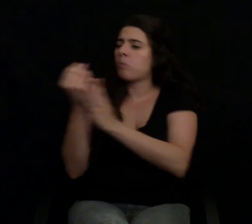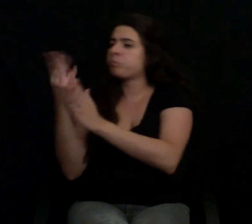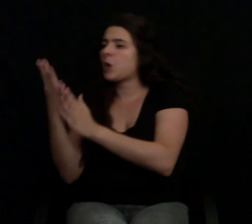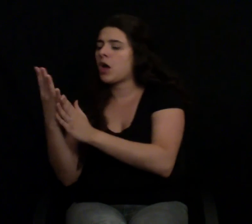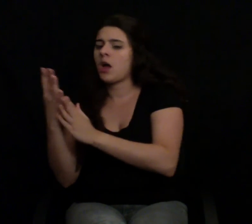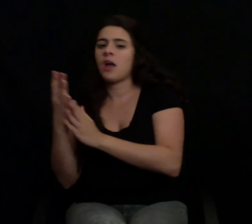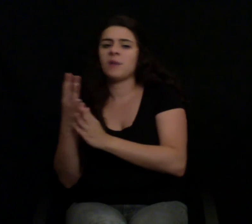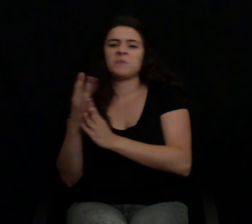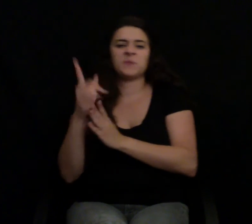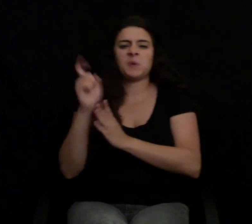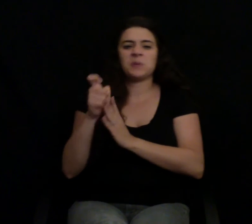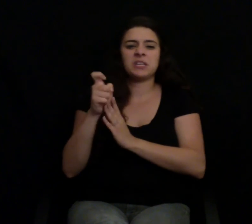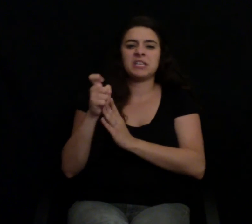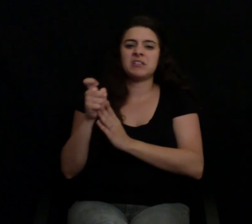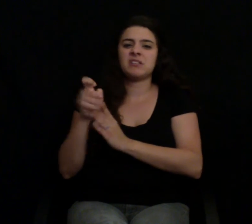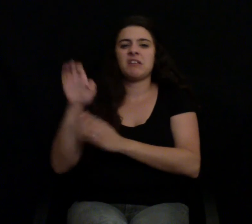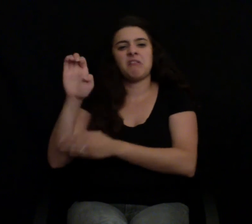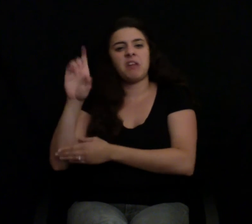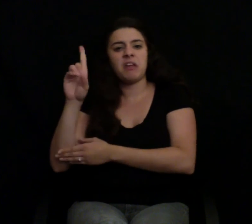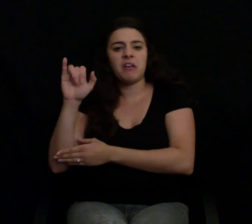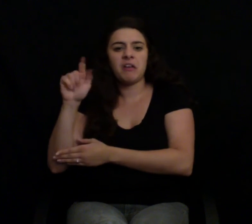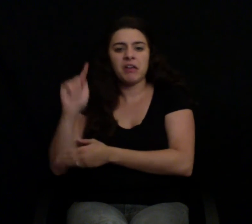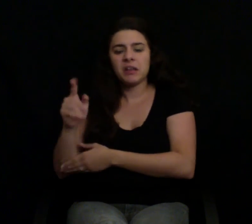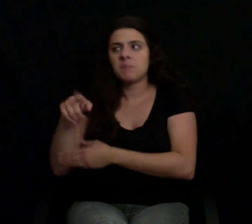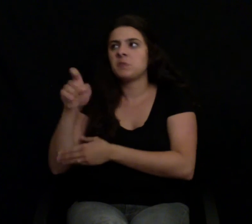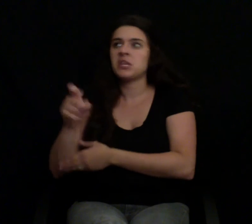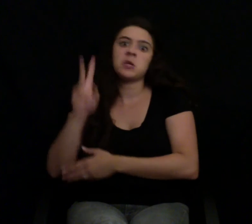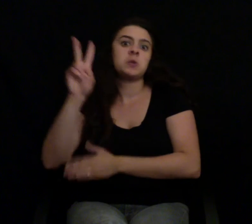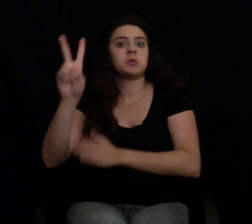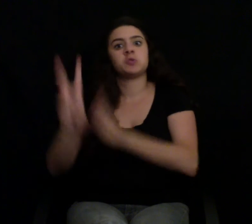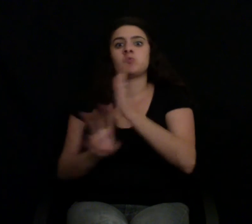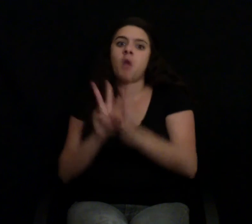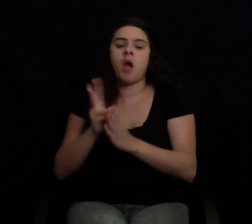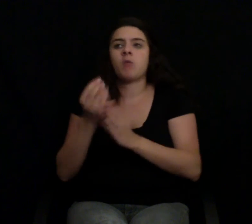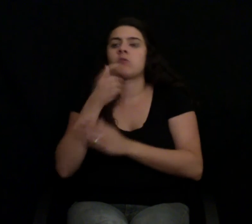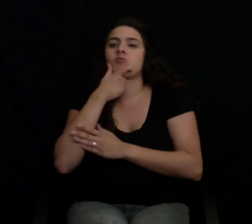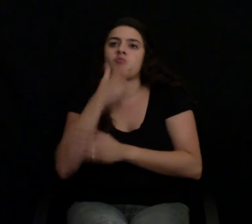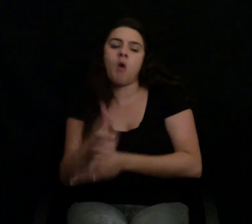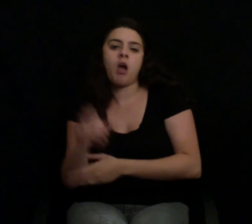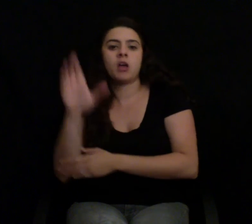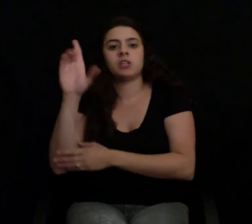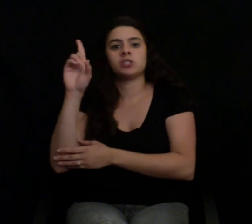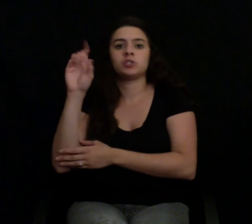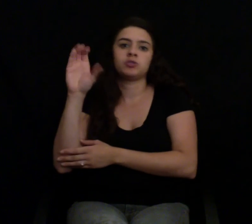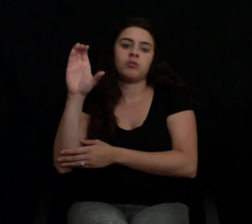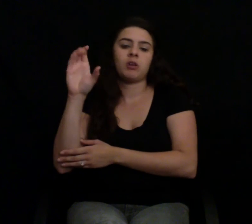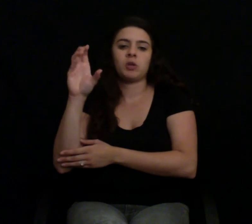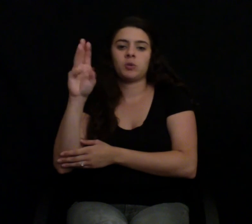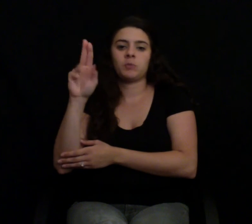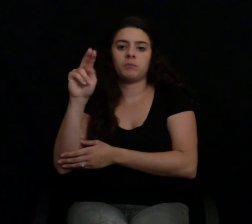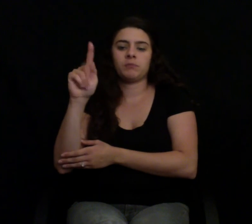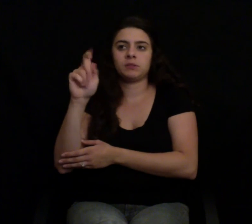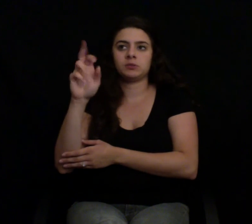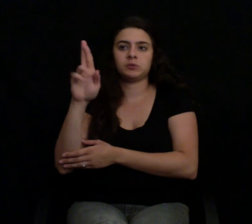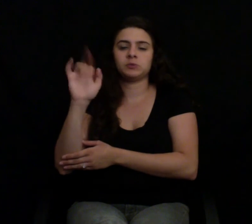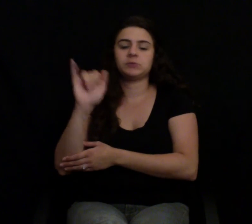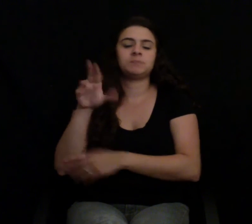mentally say, I'm going to take the next two hours to watch this documentary about the horrors of factory fire. There are some people